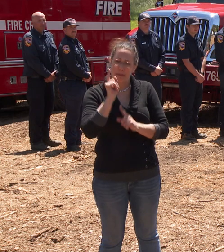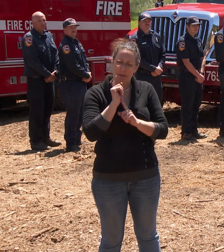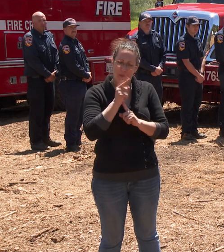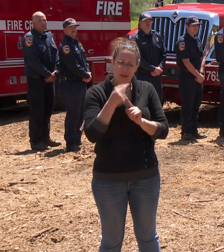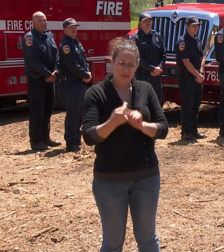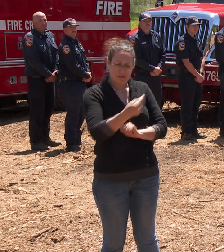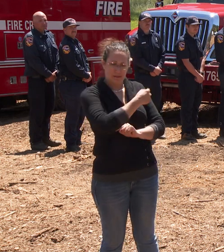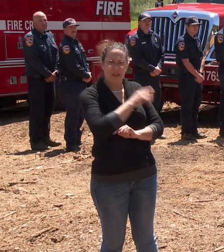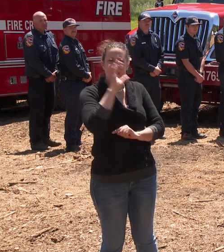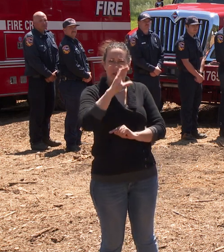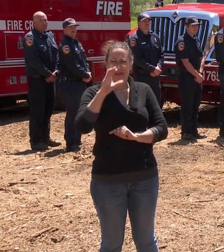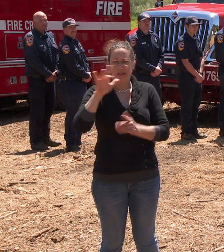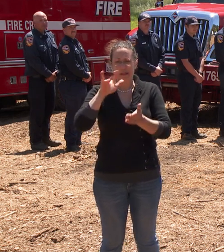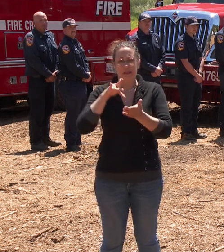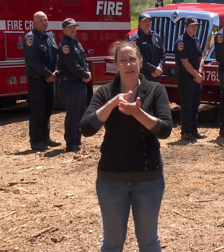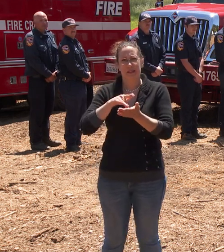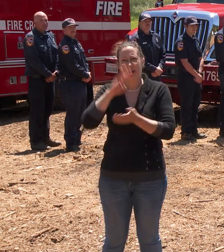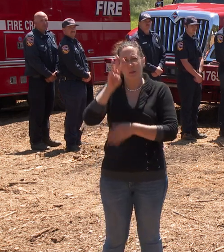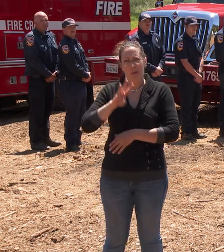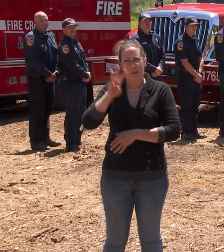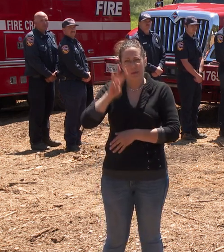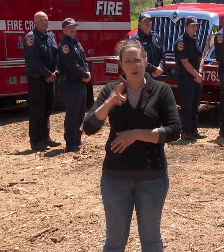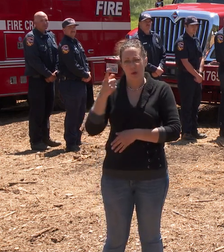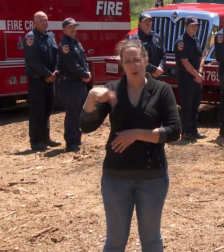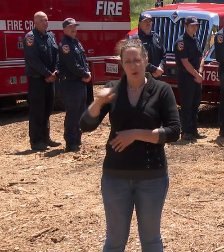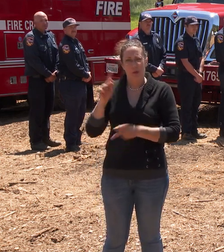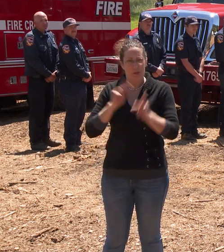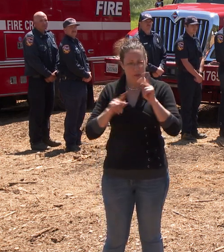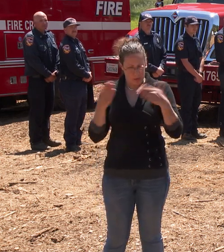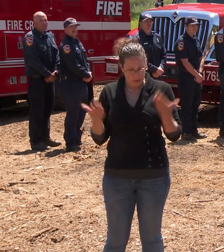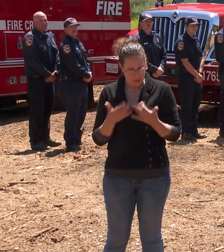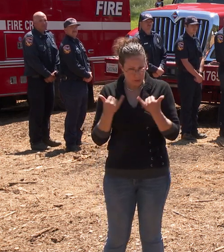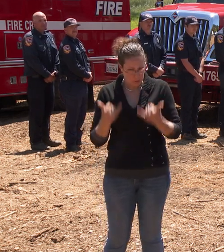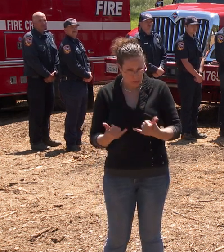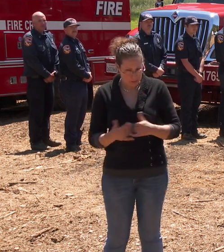at our CCC center in Watsonville. I'm joined with those folks today.